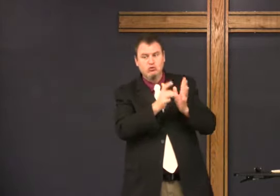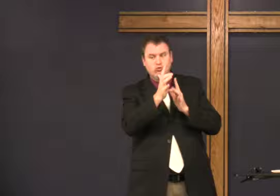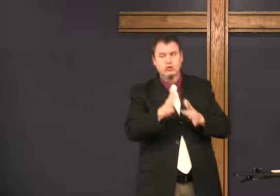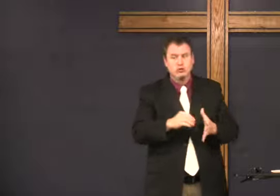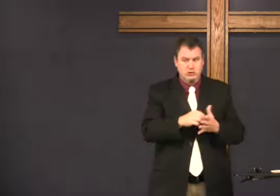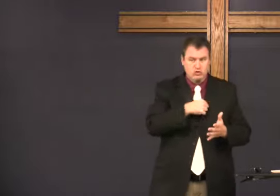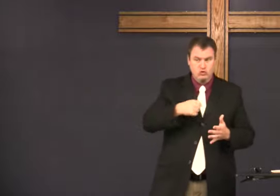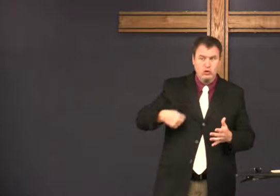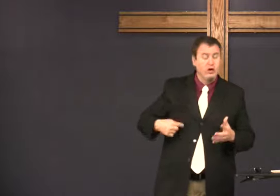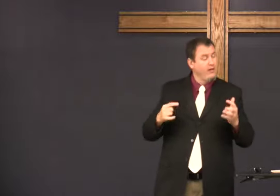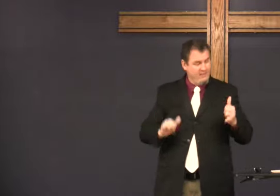century,